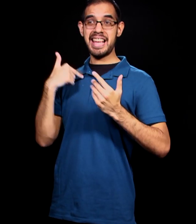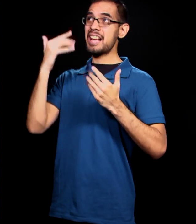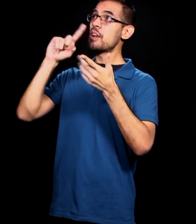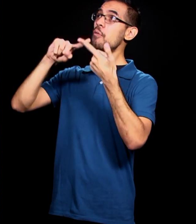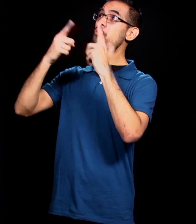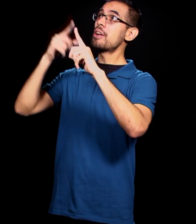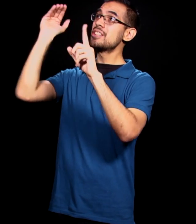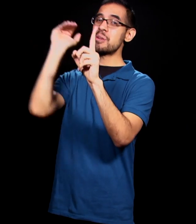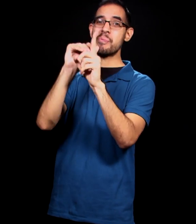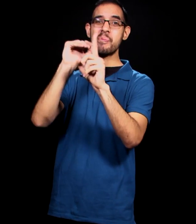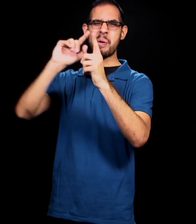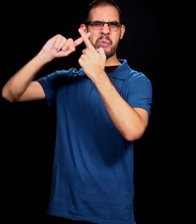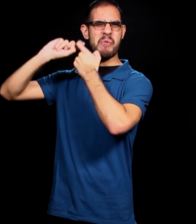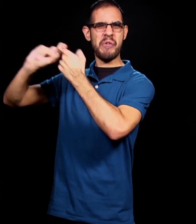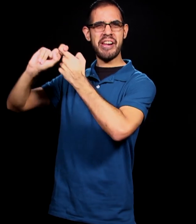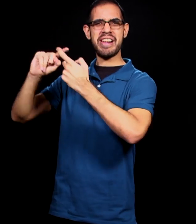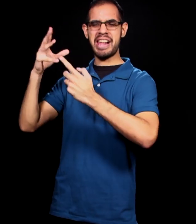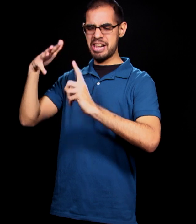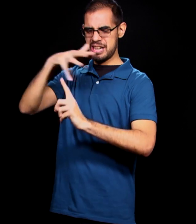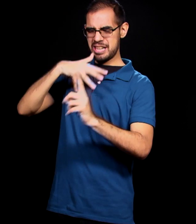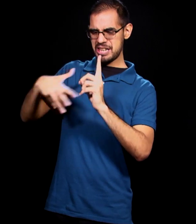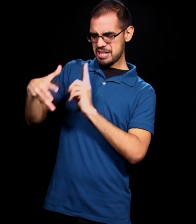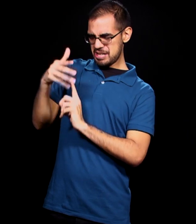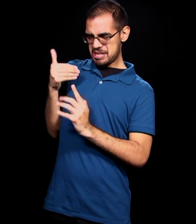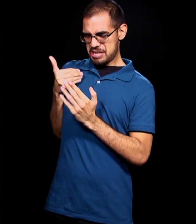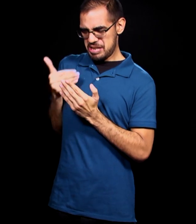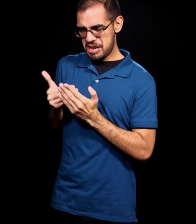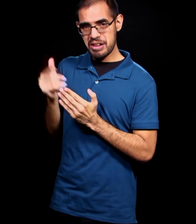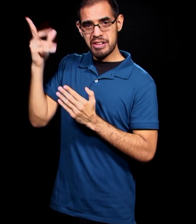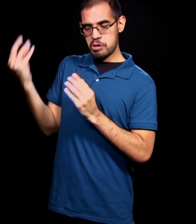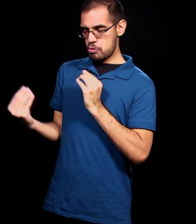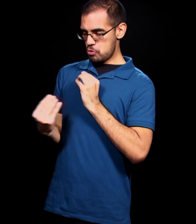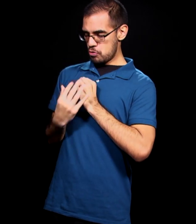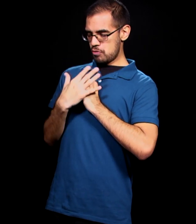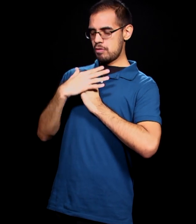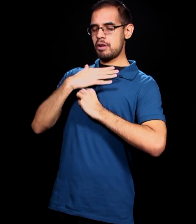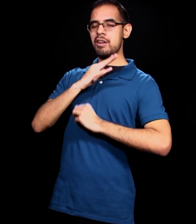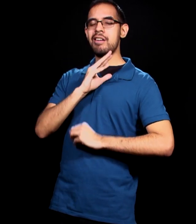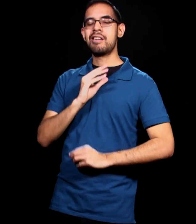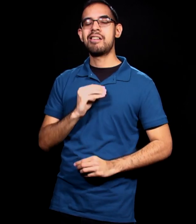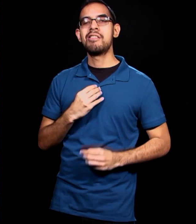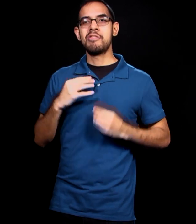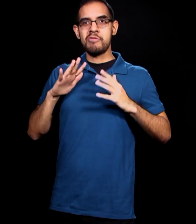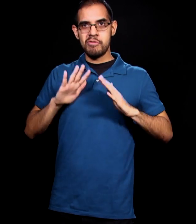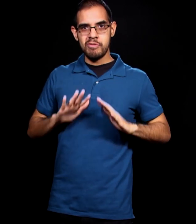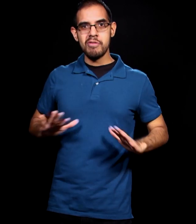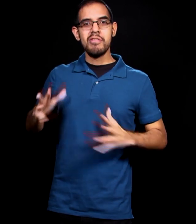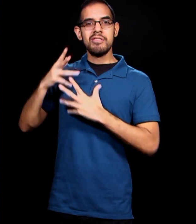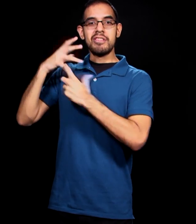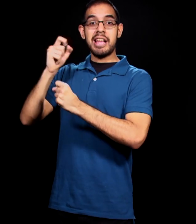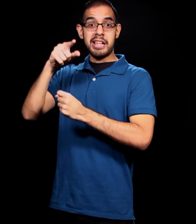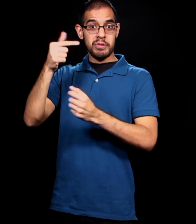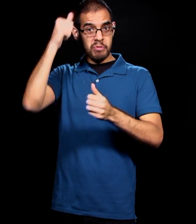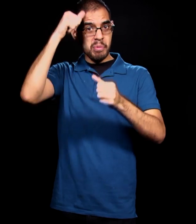and his nearness as his countenance covers you. And I pray in the midst of uncertain days that you would be reminded of the certainty